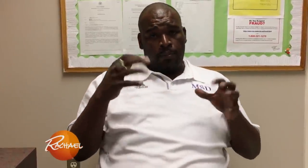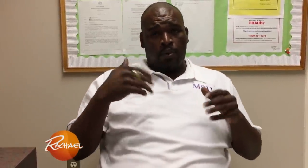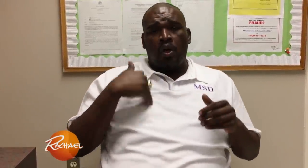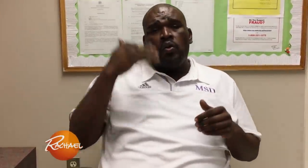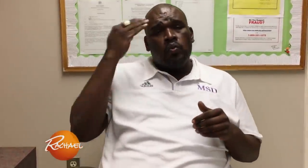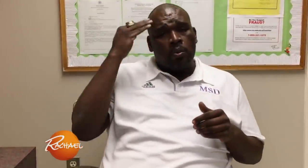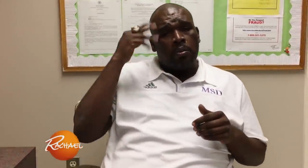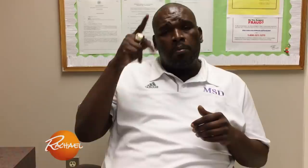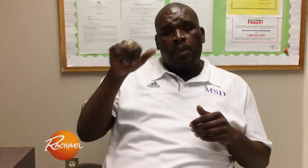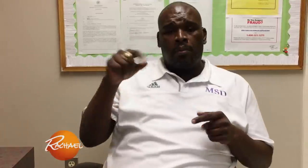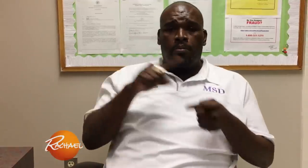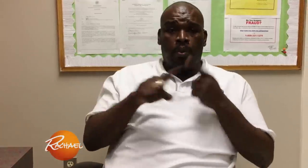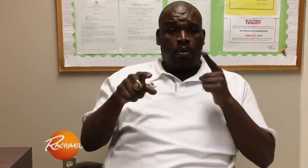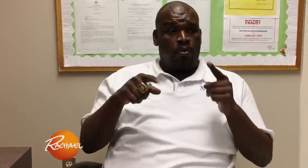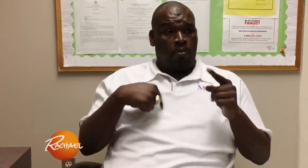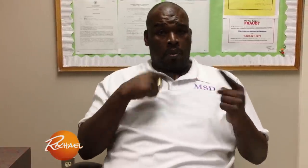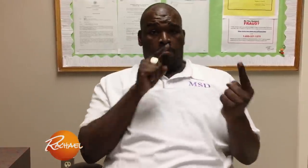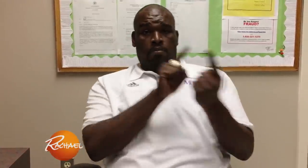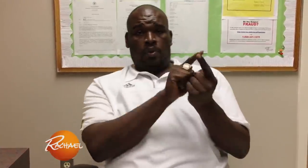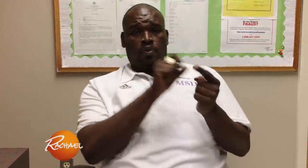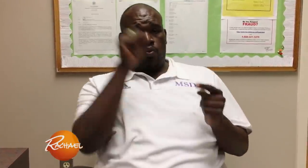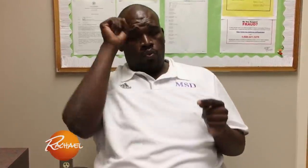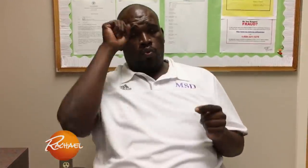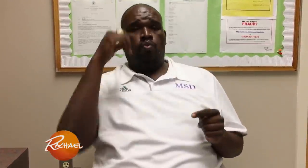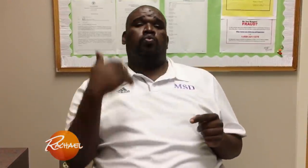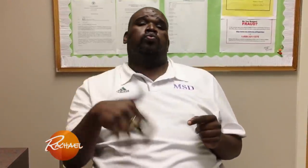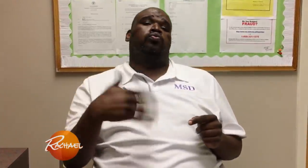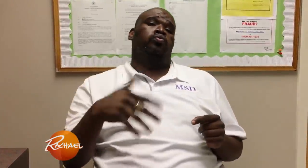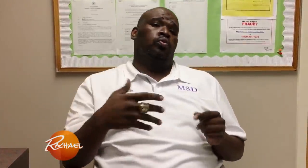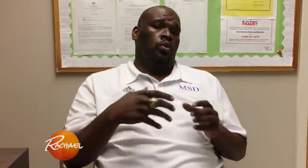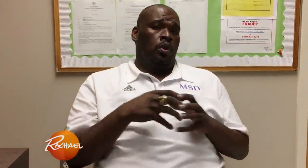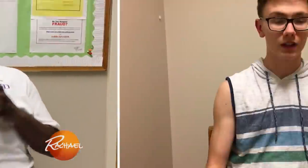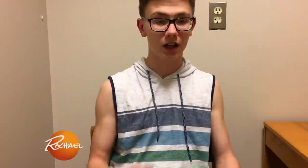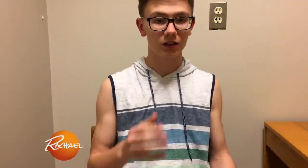Coach White, wow he really taught me a lot.